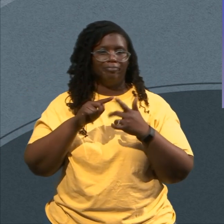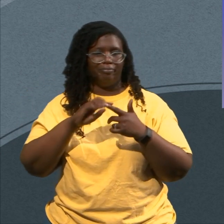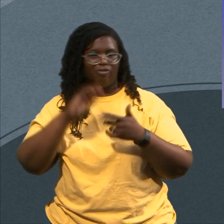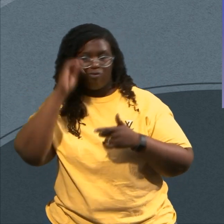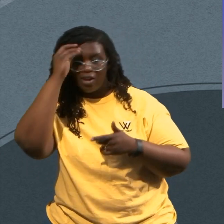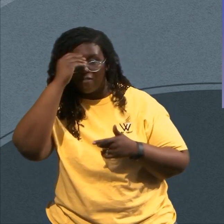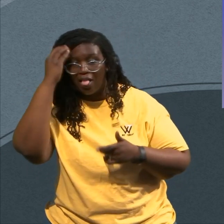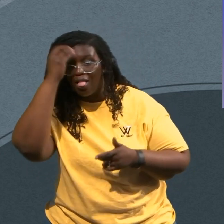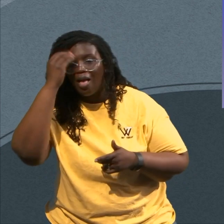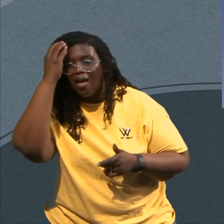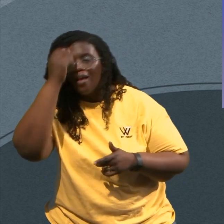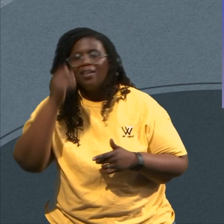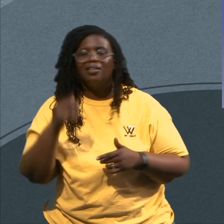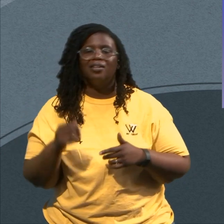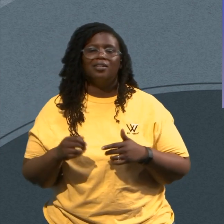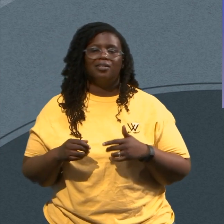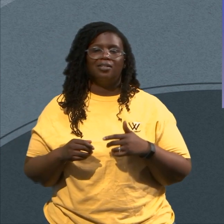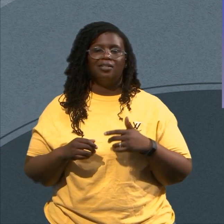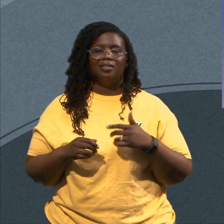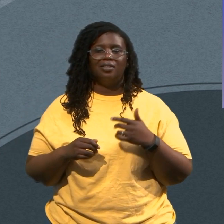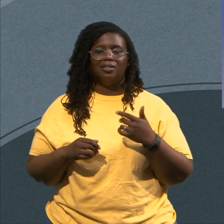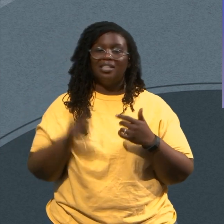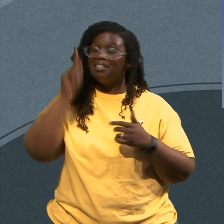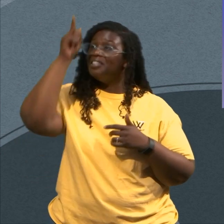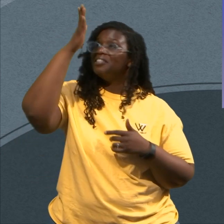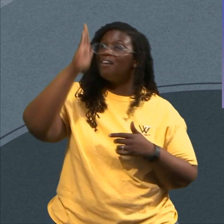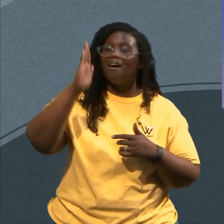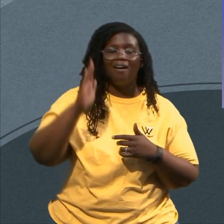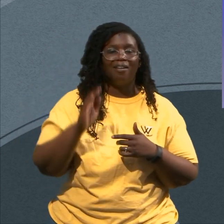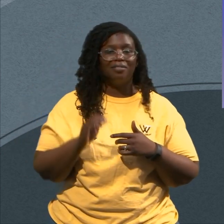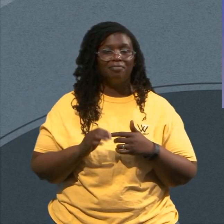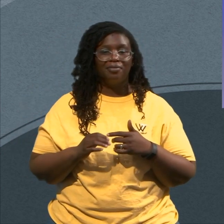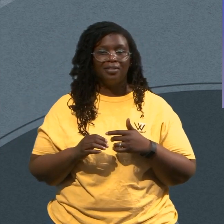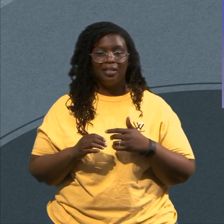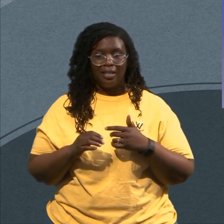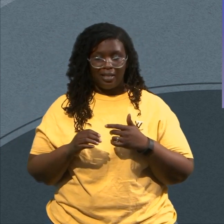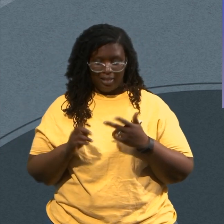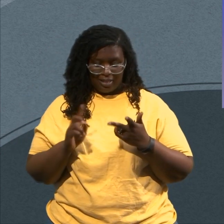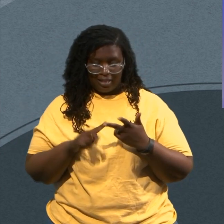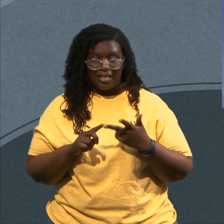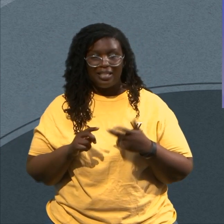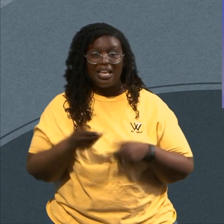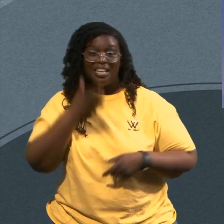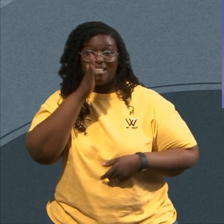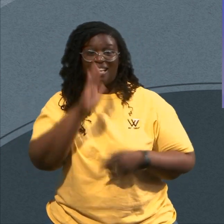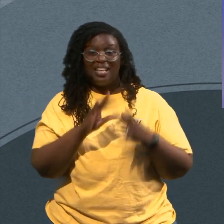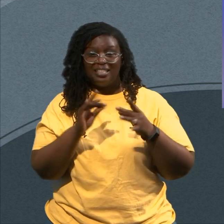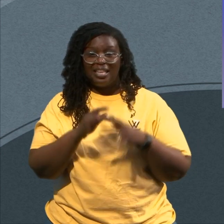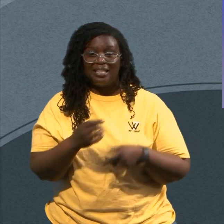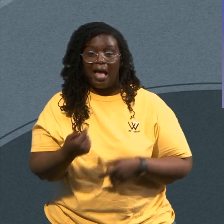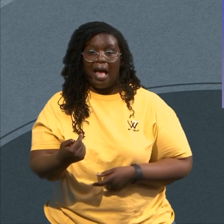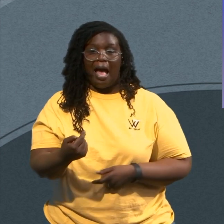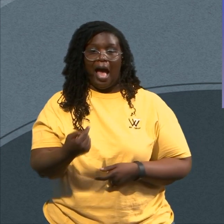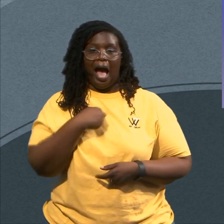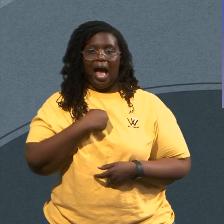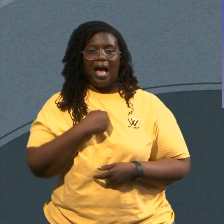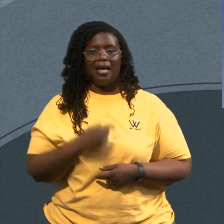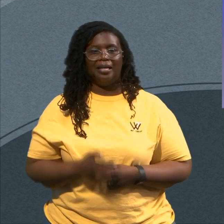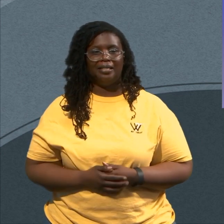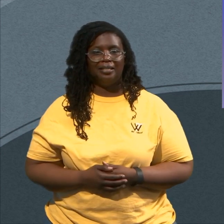Watch This That I'm God Watch This Now He Goes And I Uh Oh Who Wait I Will